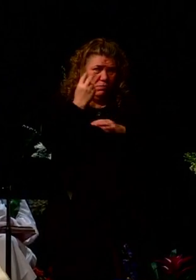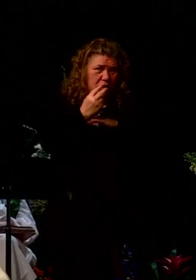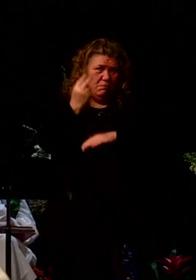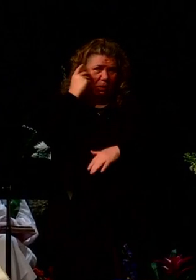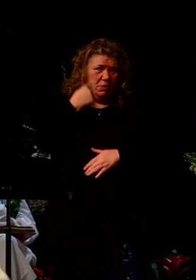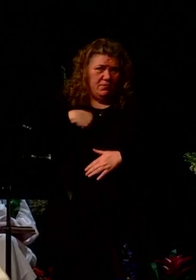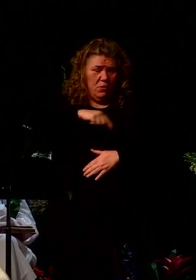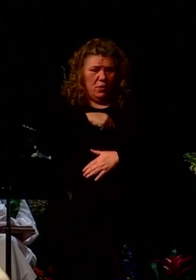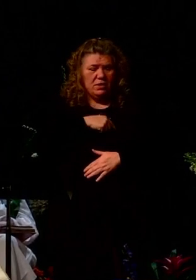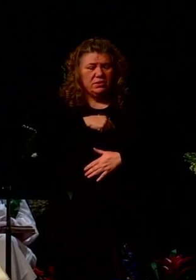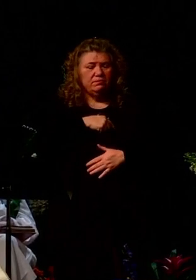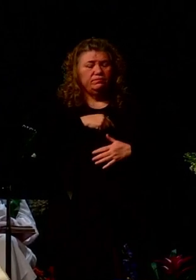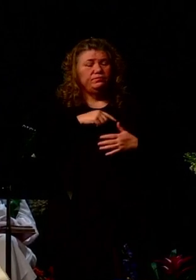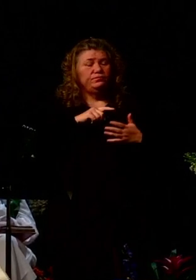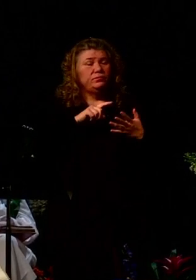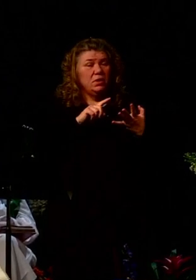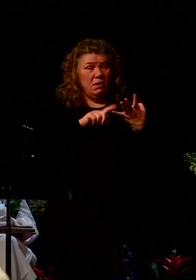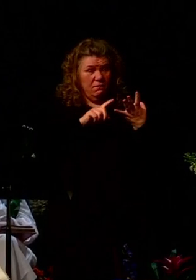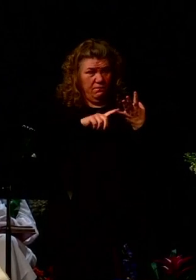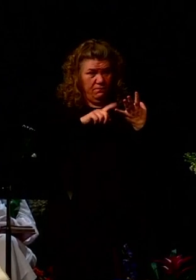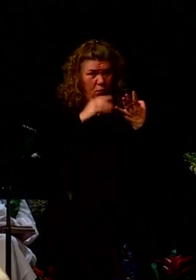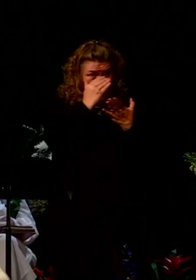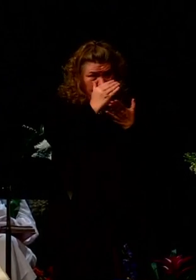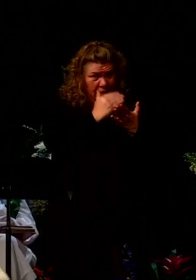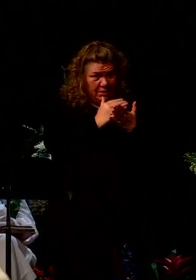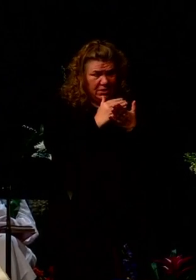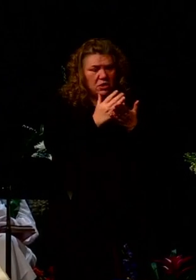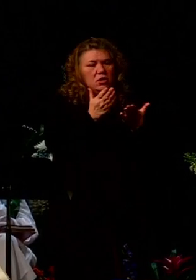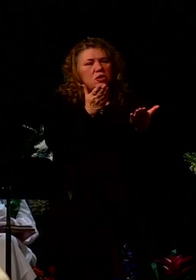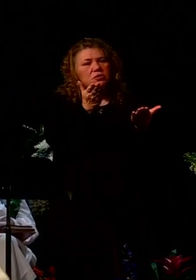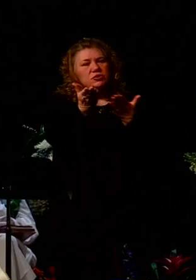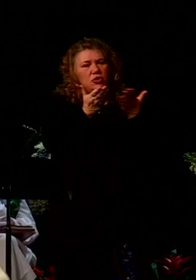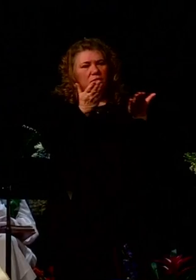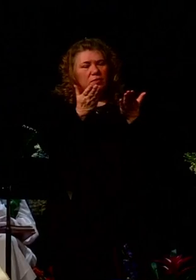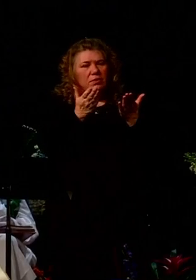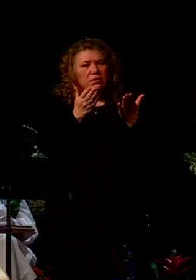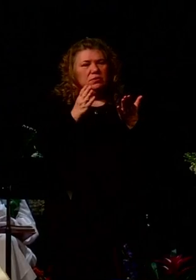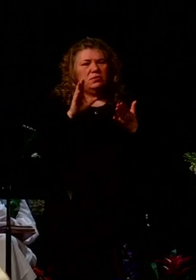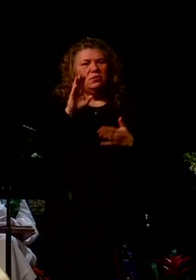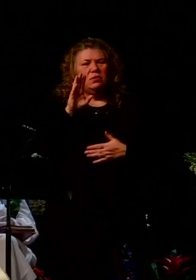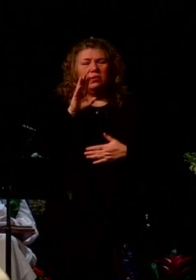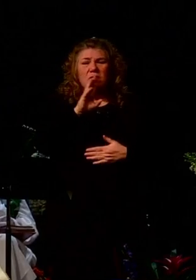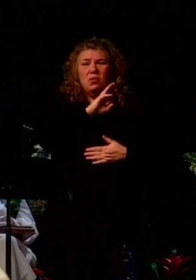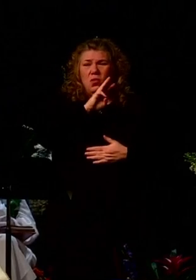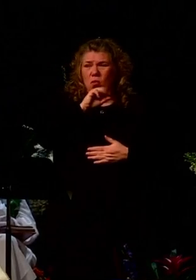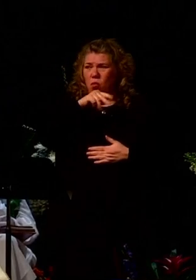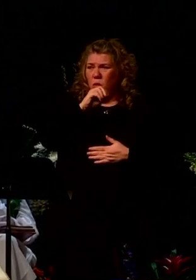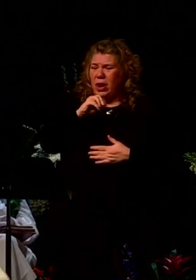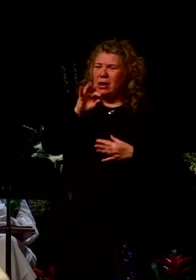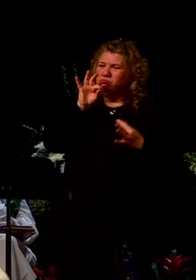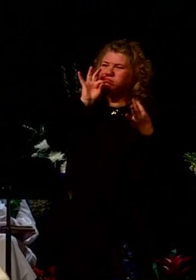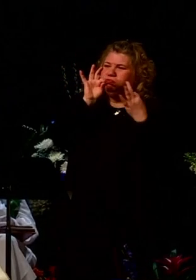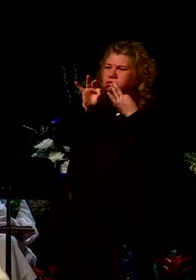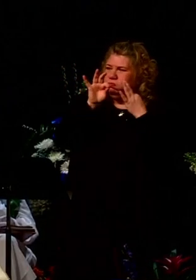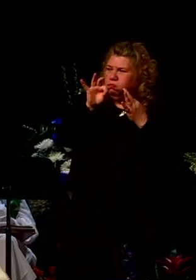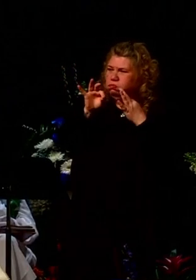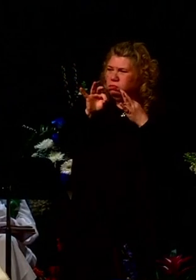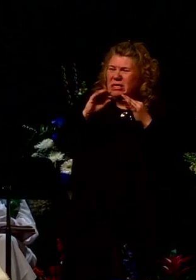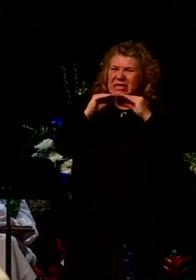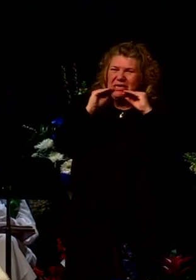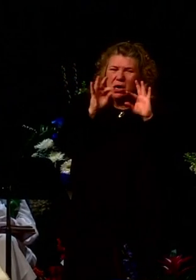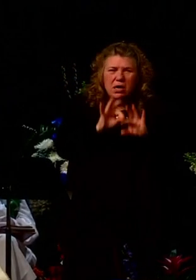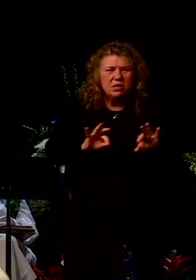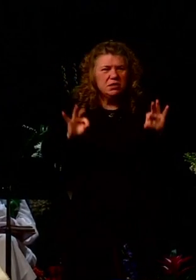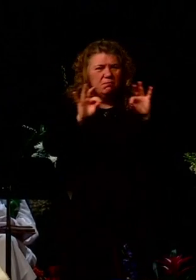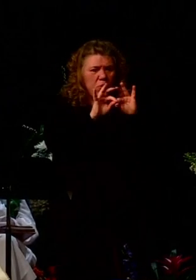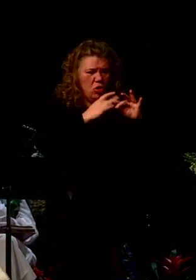Lesson number four. Service. Wayne taught by example how important and meaningful it is to give of our